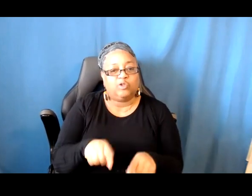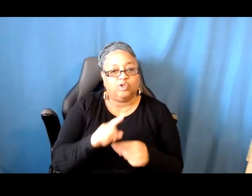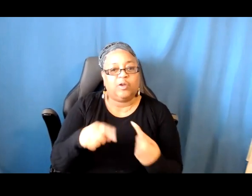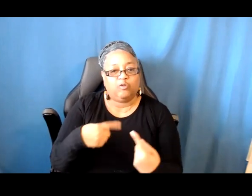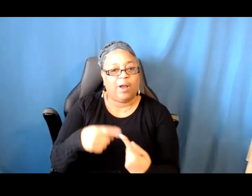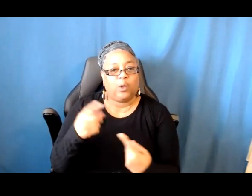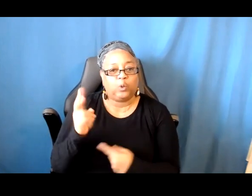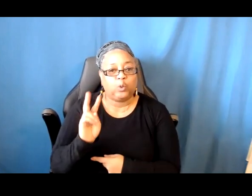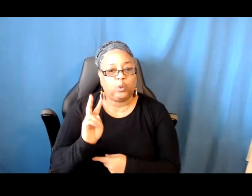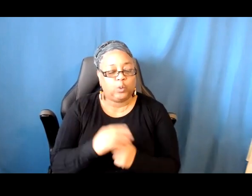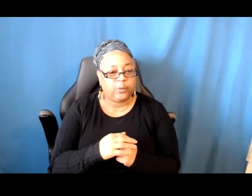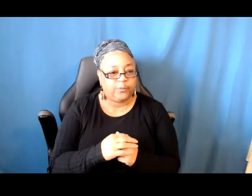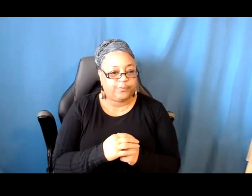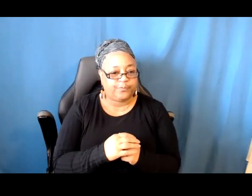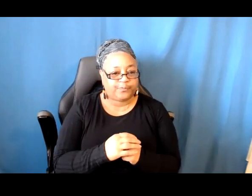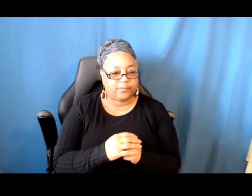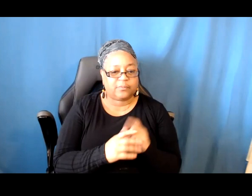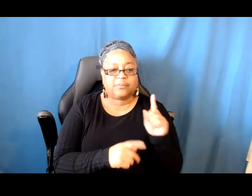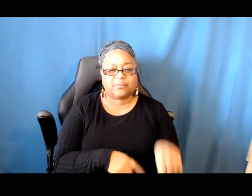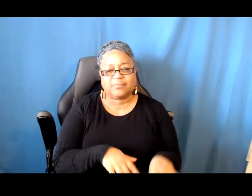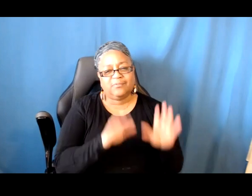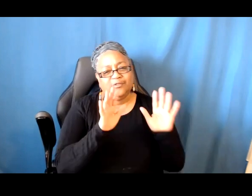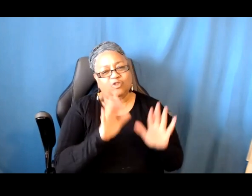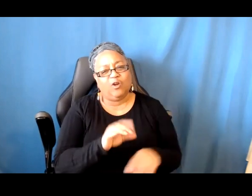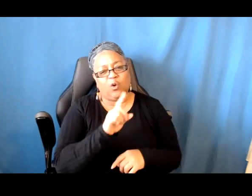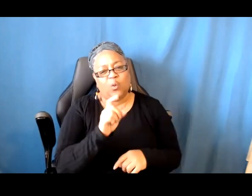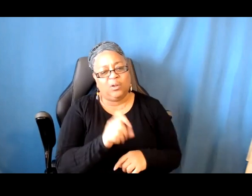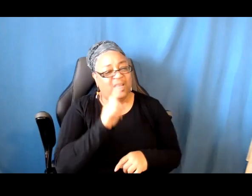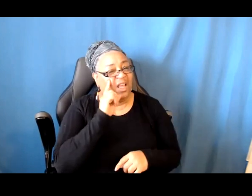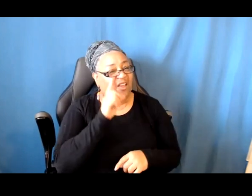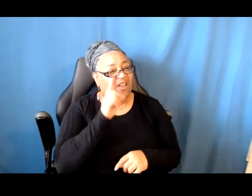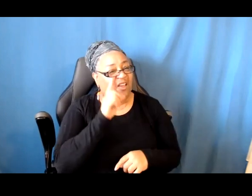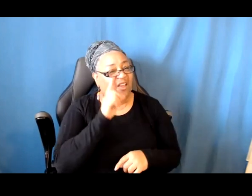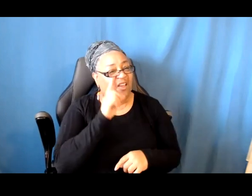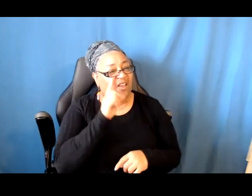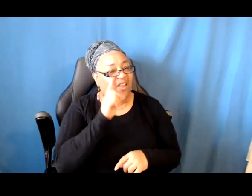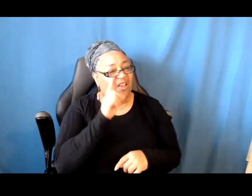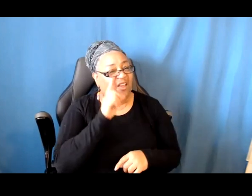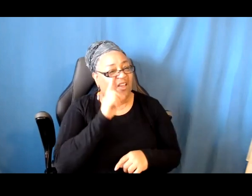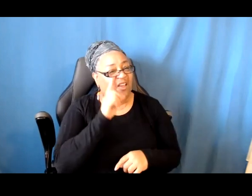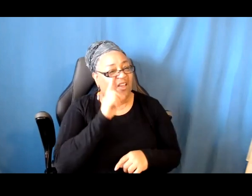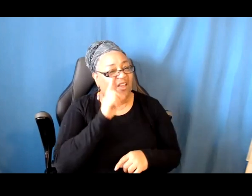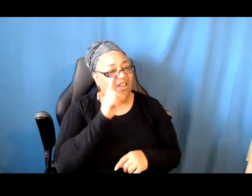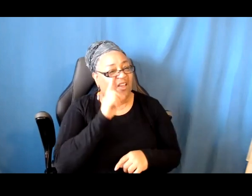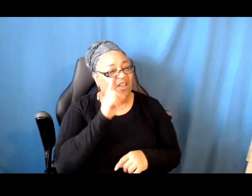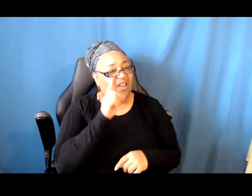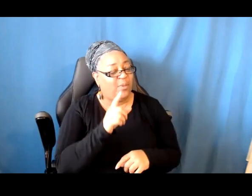All right. Oh, here's a great question. What if my enrollment in a degree granting program is an art project? Again, I really